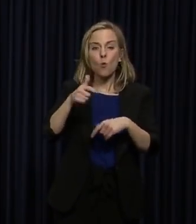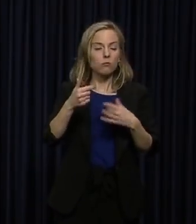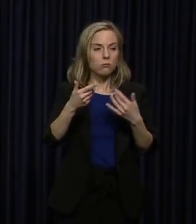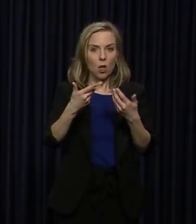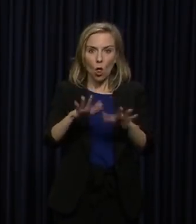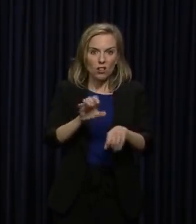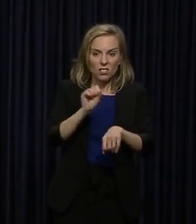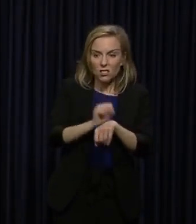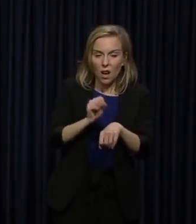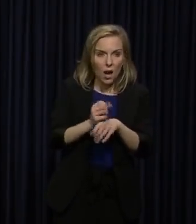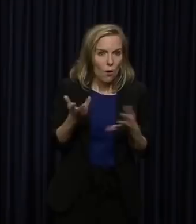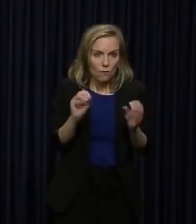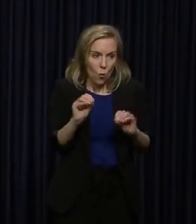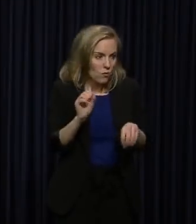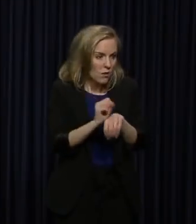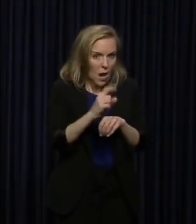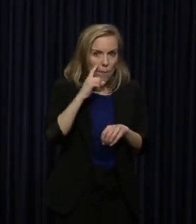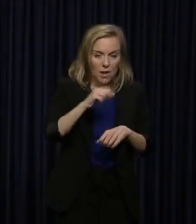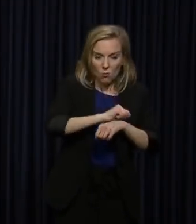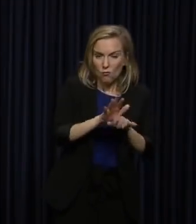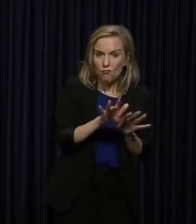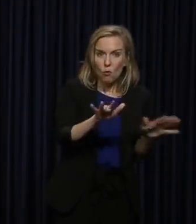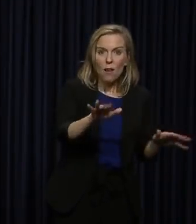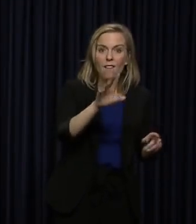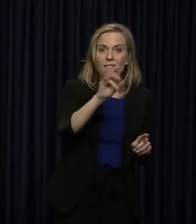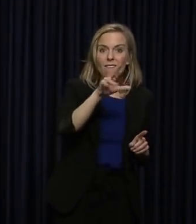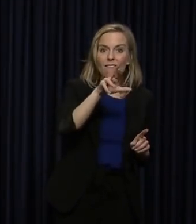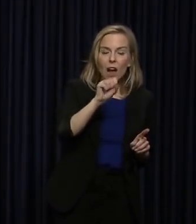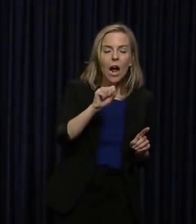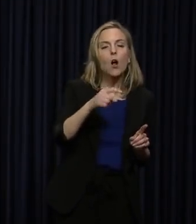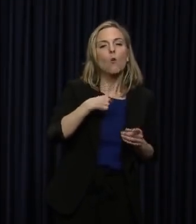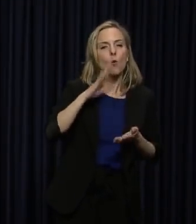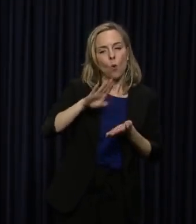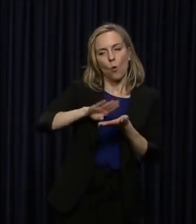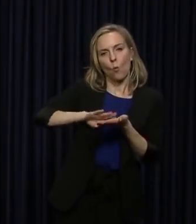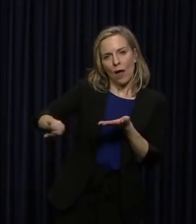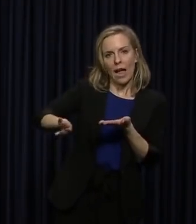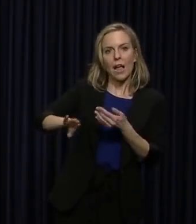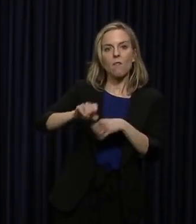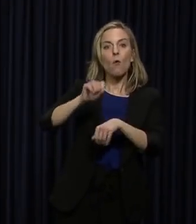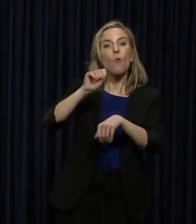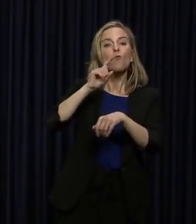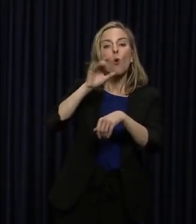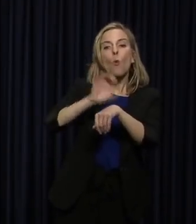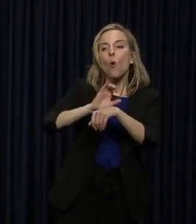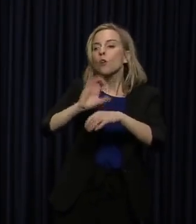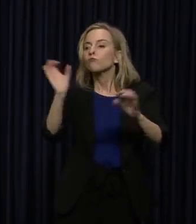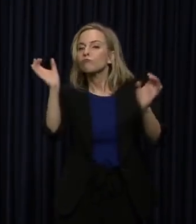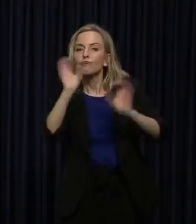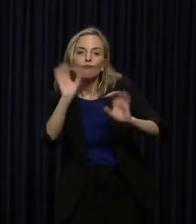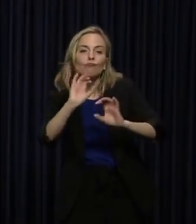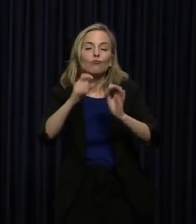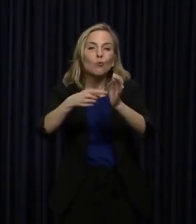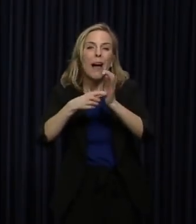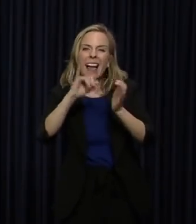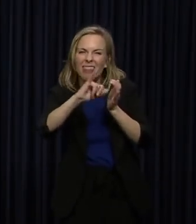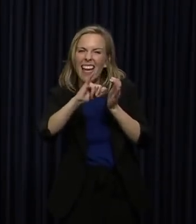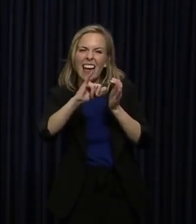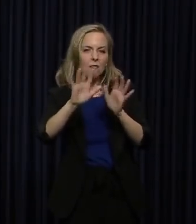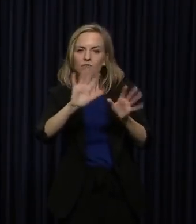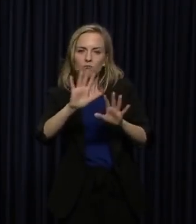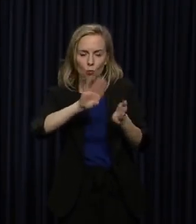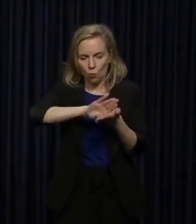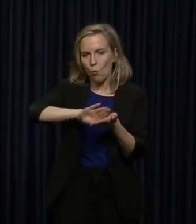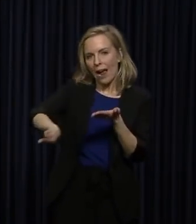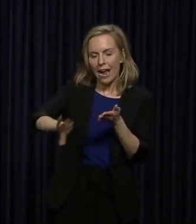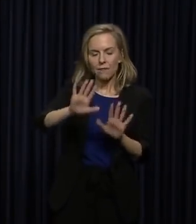jobs because of the coronavirus. And we will waive any work search requirements while the state of emergency is in